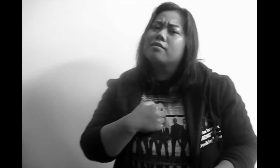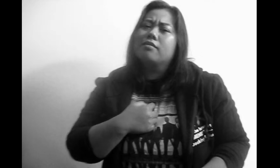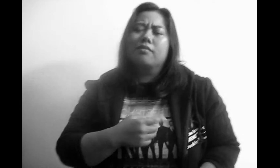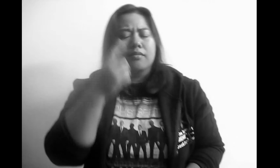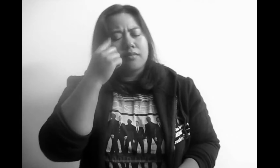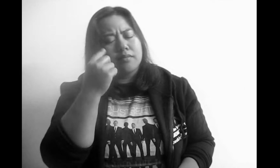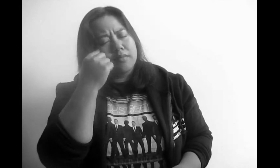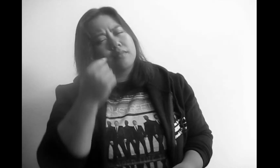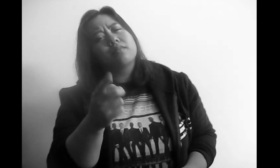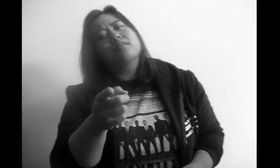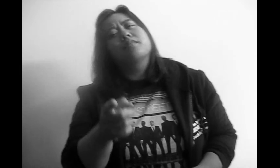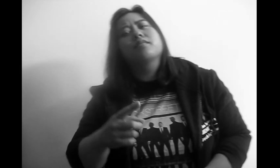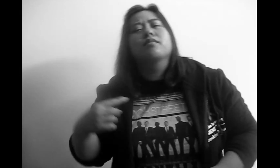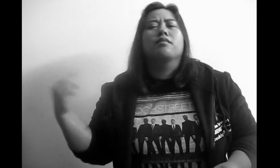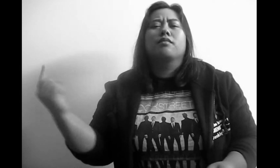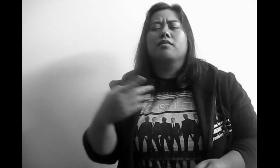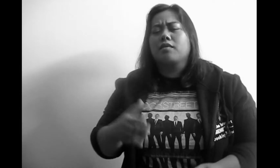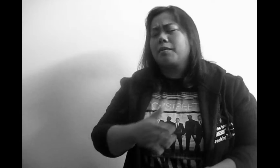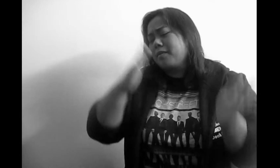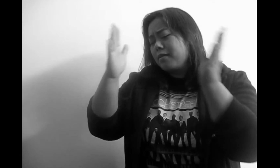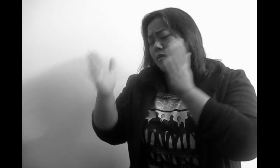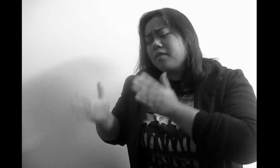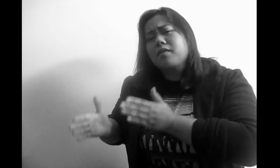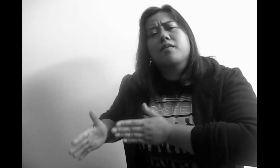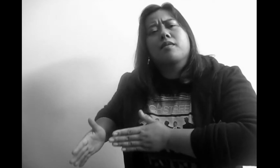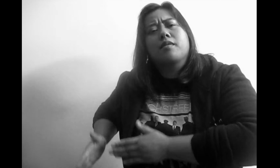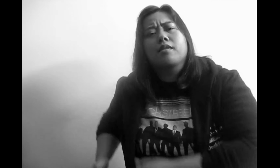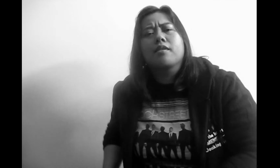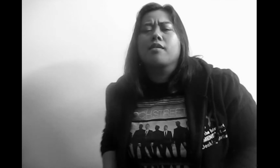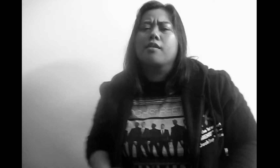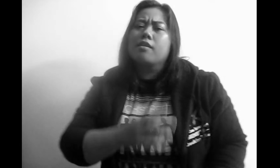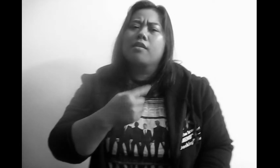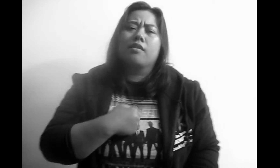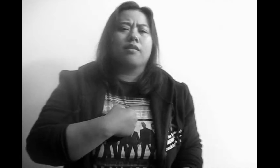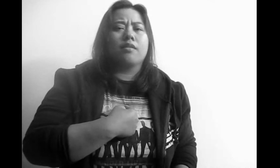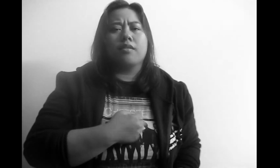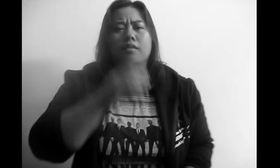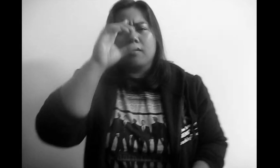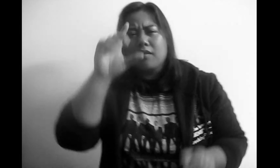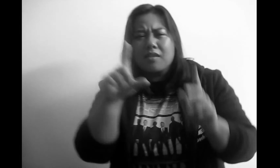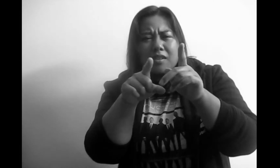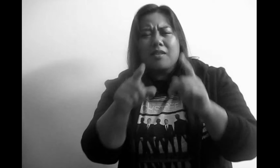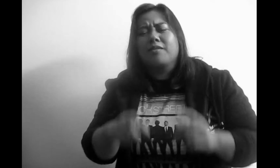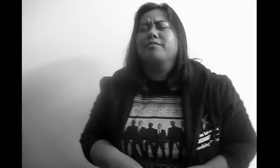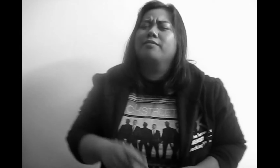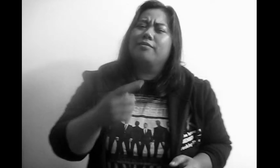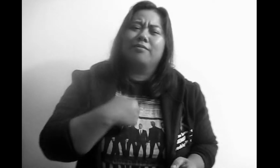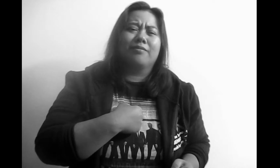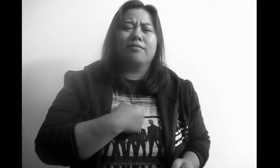But you were always there But you standing by my side In our pictures you and I In love until we die I know